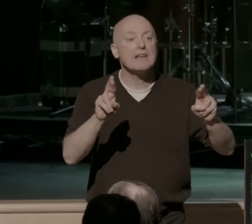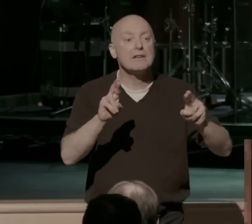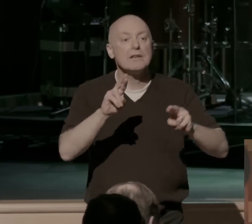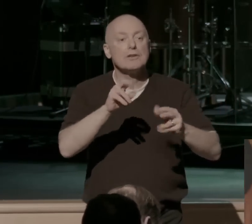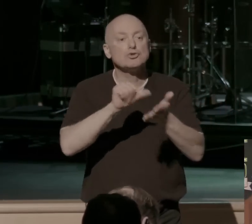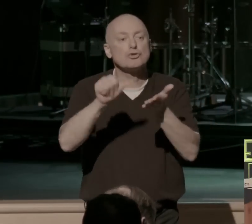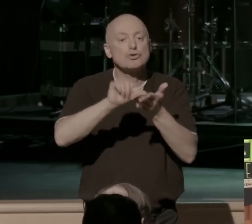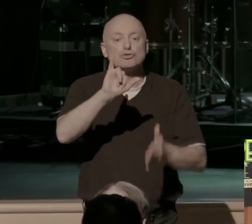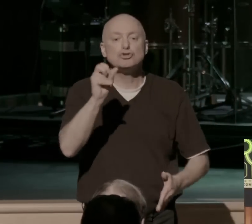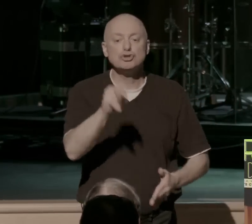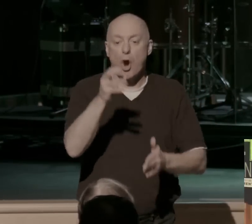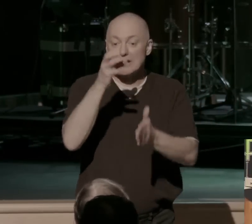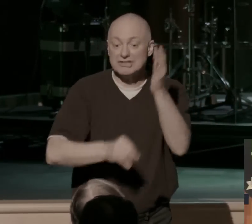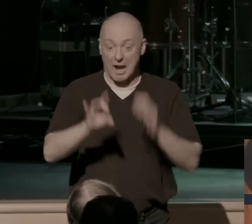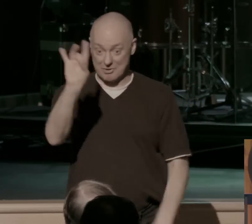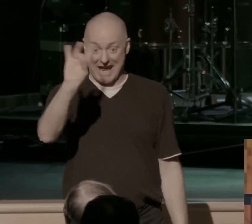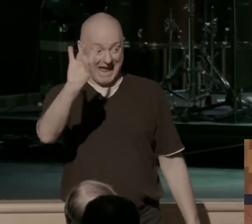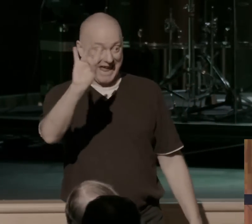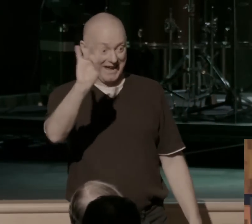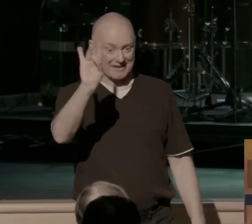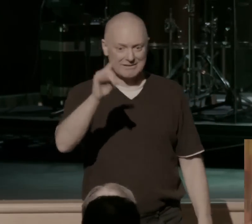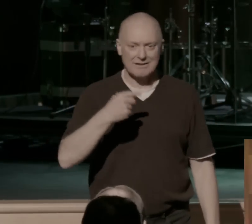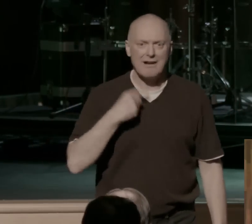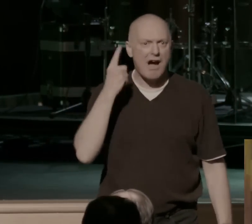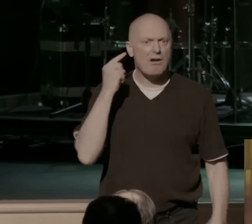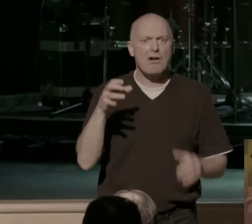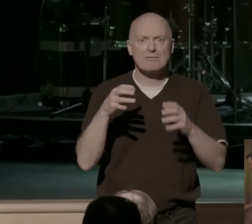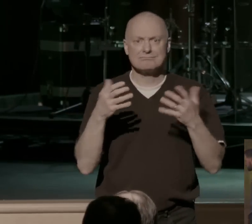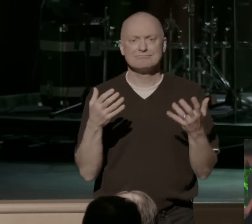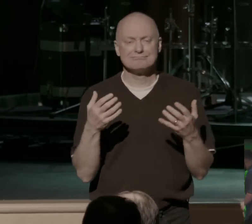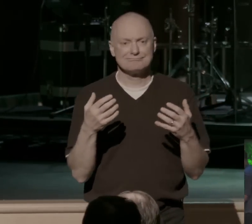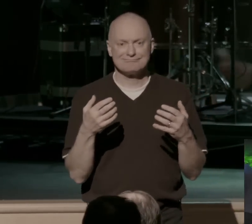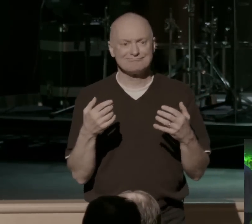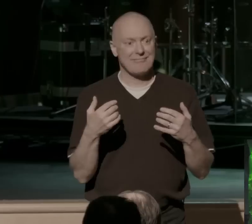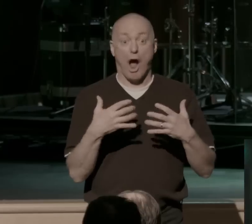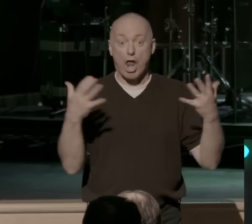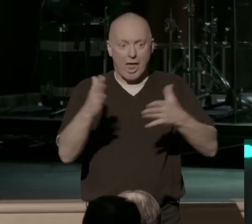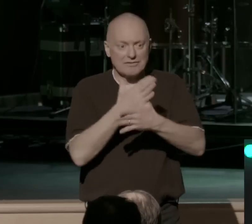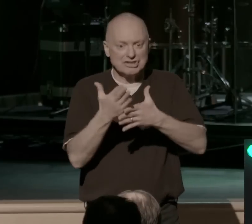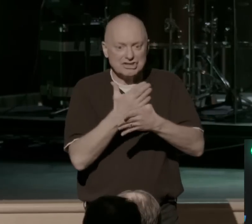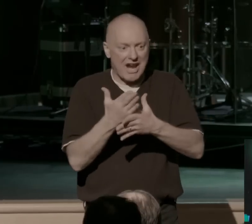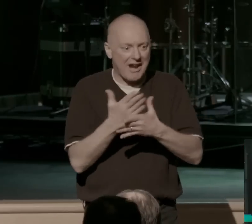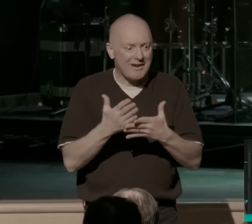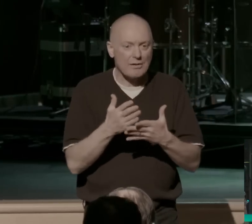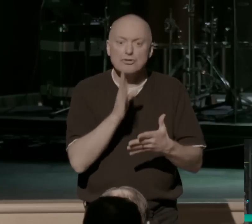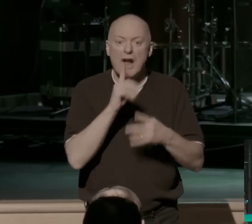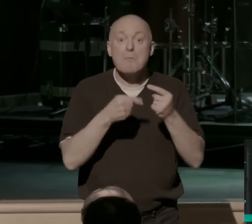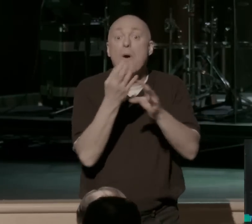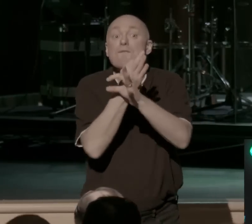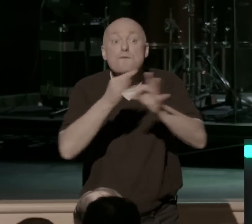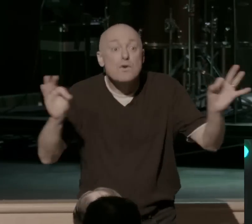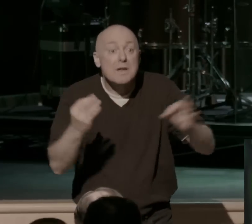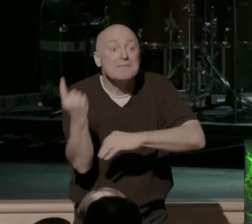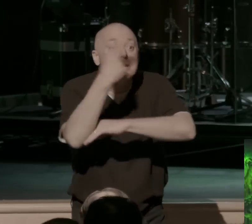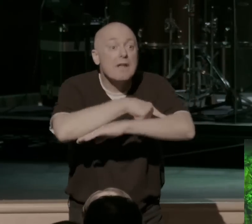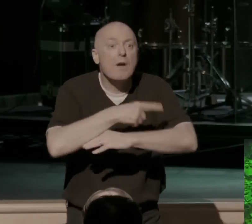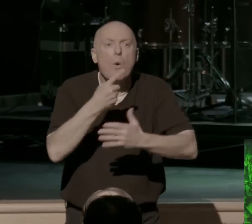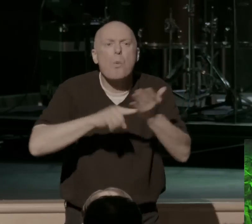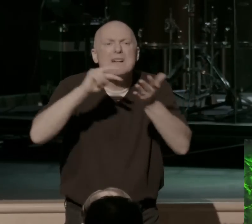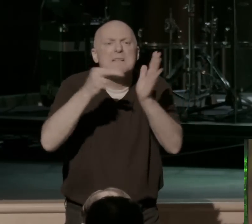to John chapter 8. I don't have a lot of stuff to share of my own wisdom. We're going to talk about freedom, if we're going to talk about what it means